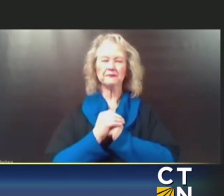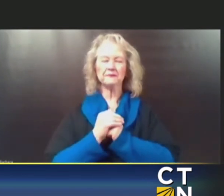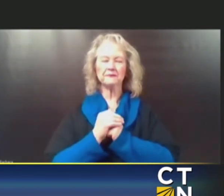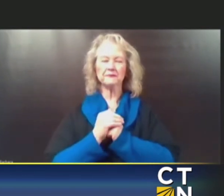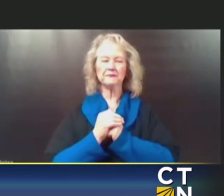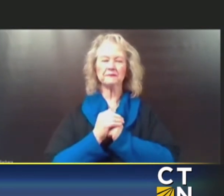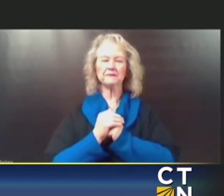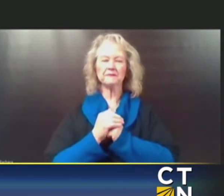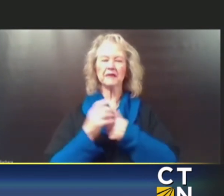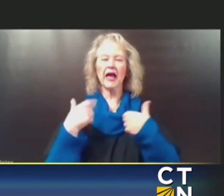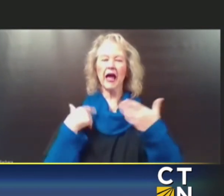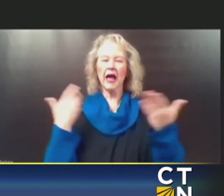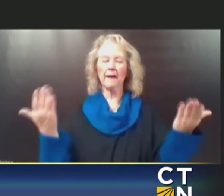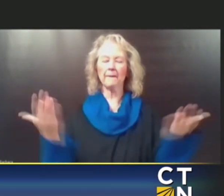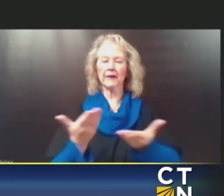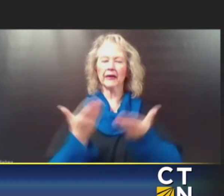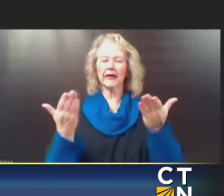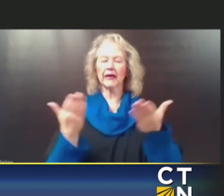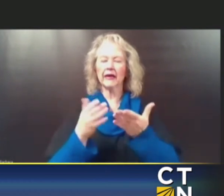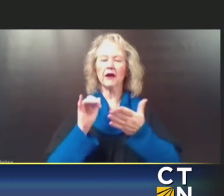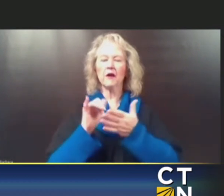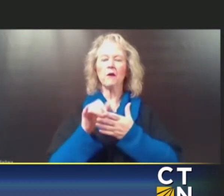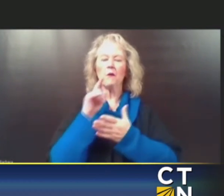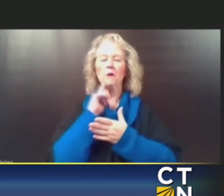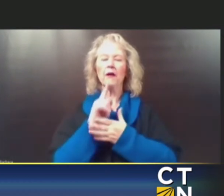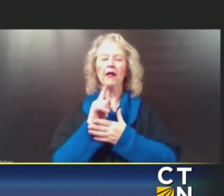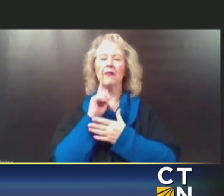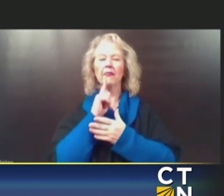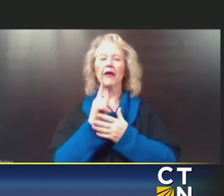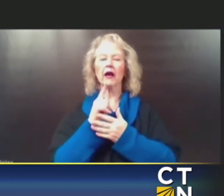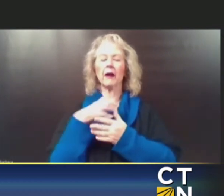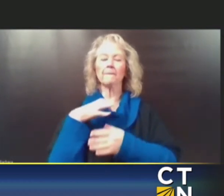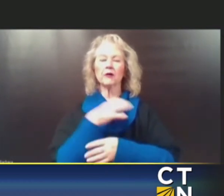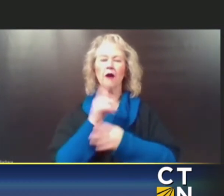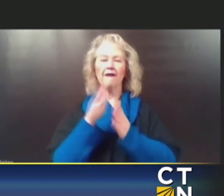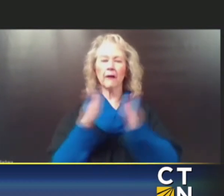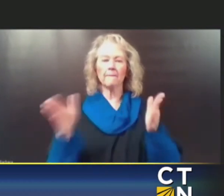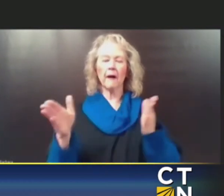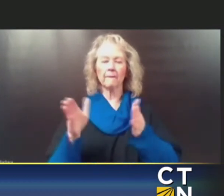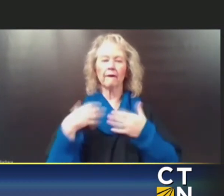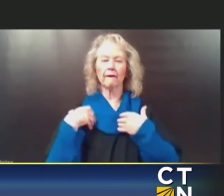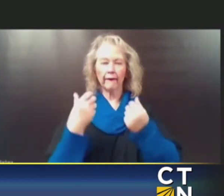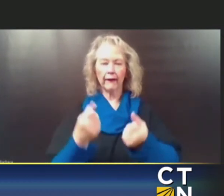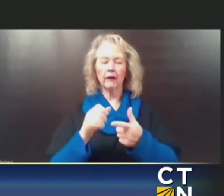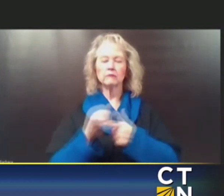I'm here with Manisha Jutani, Commissioner of Public Health, Fran Rabinowitz,